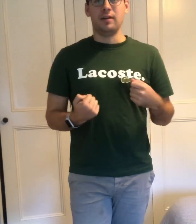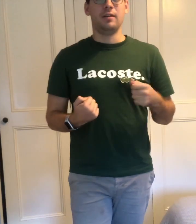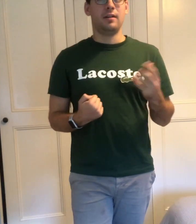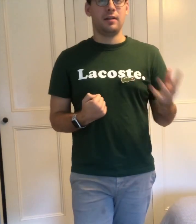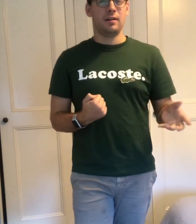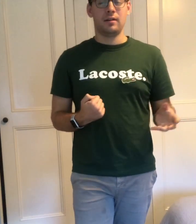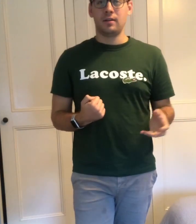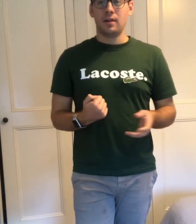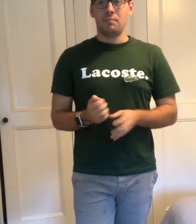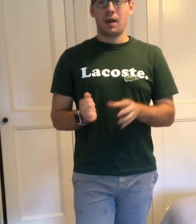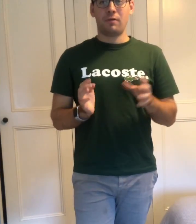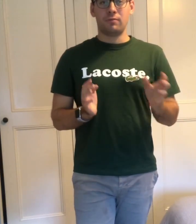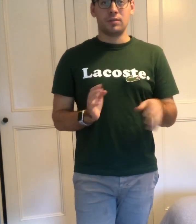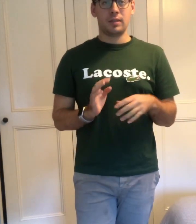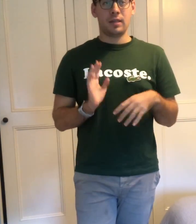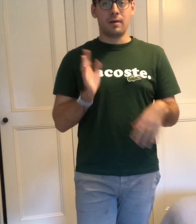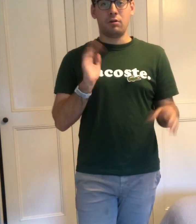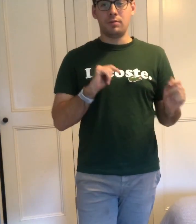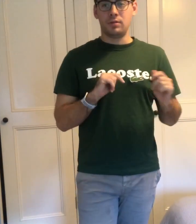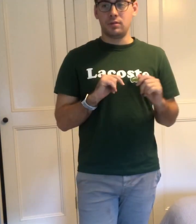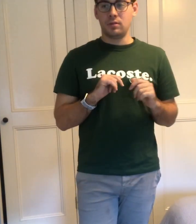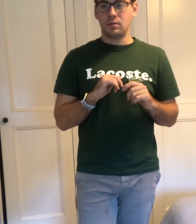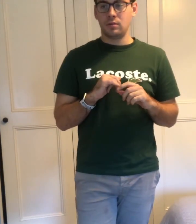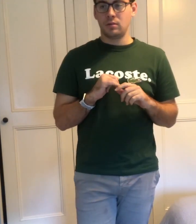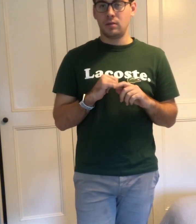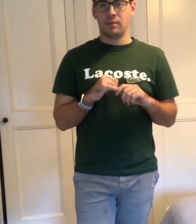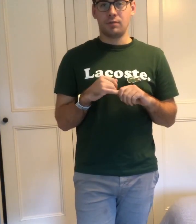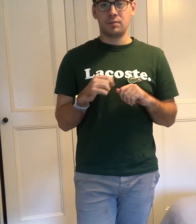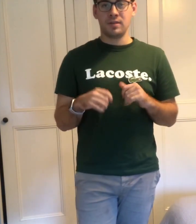people from Sydney, Melbourne and Brisbane.